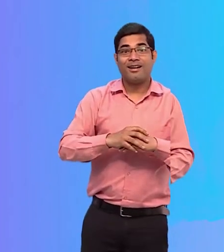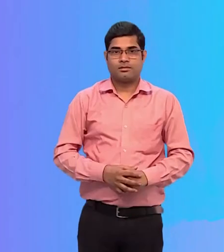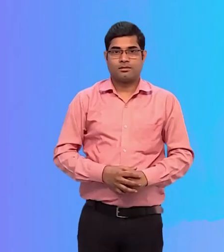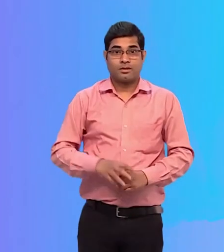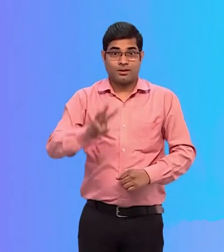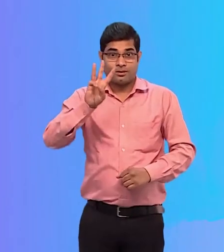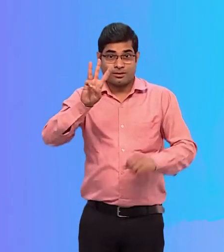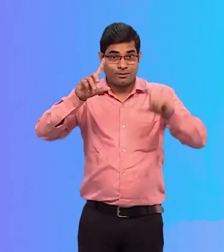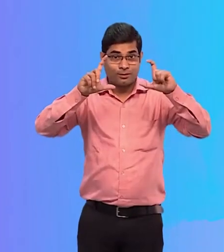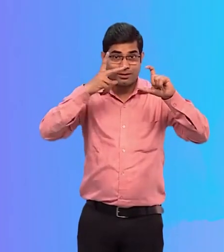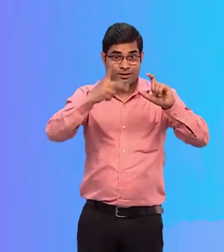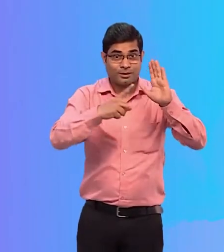In the third picture,